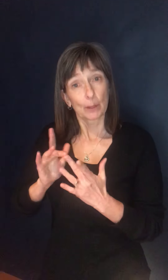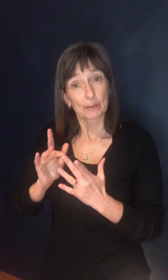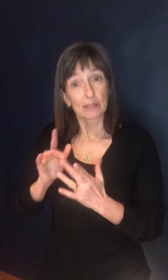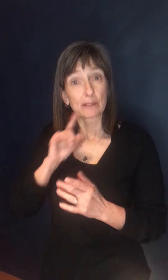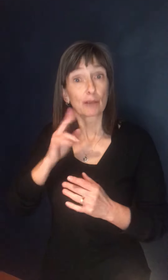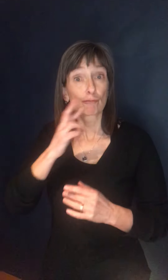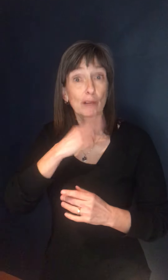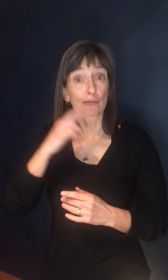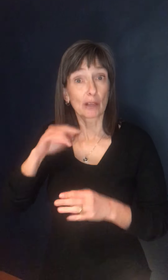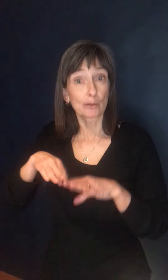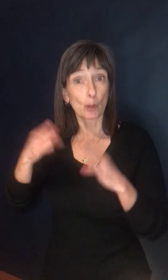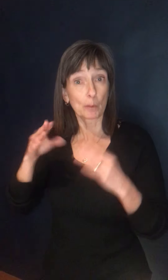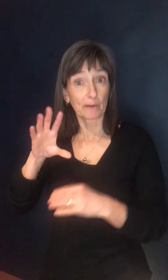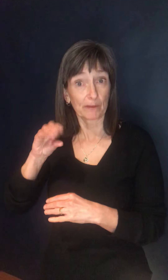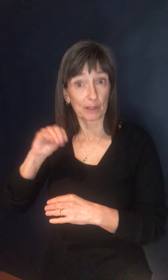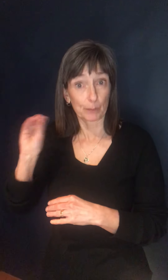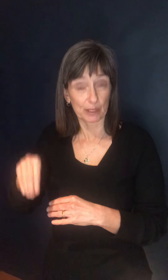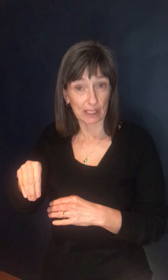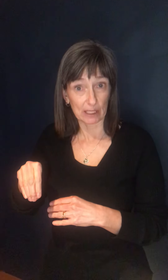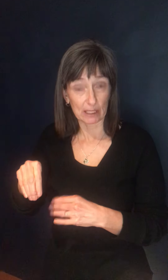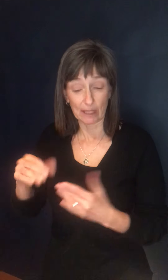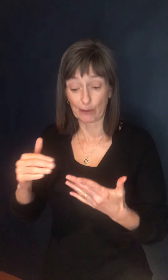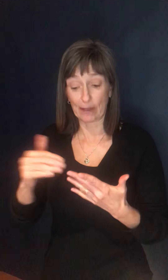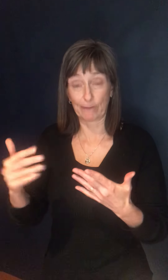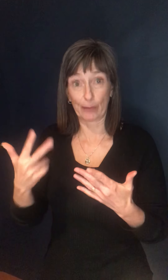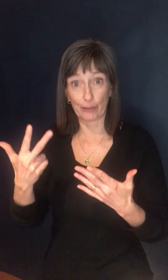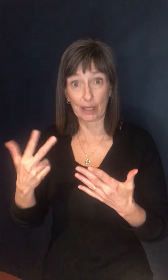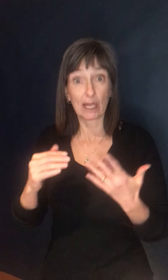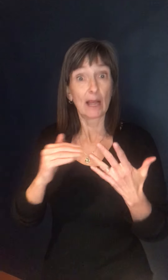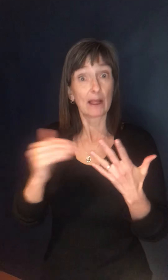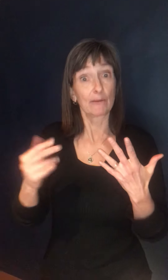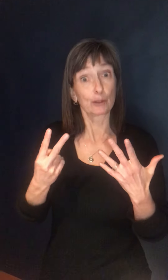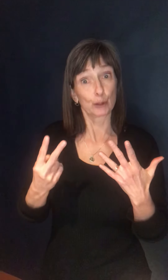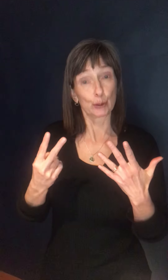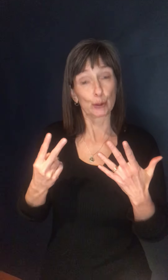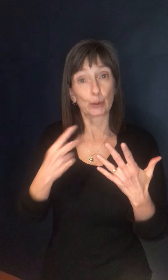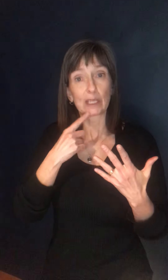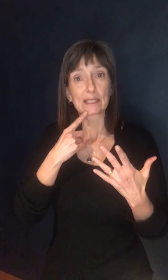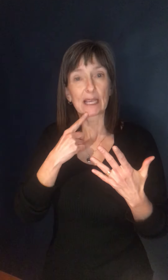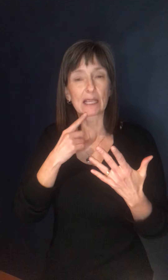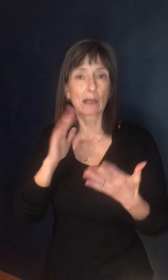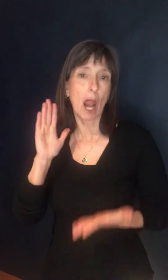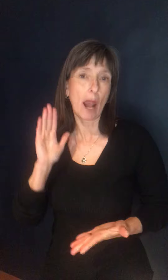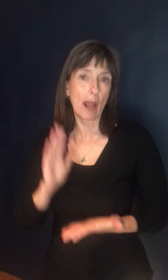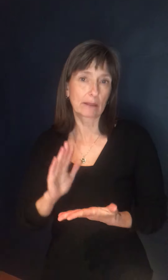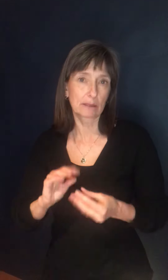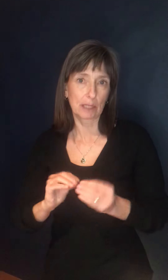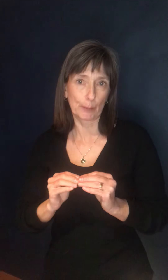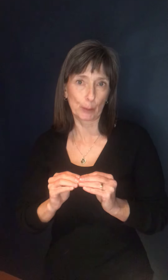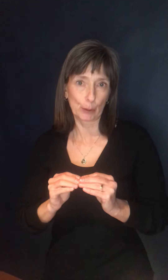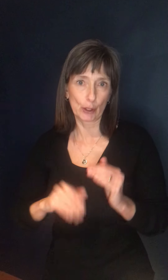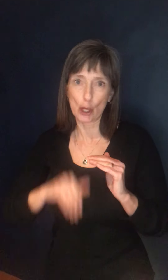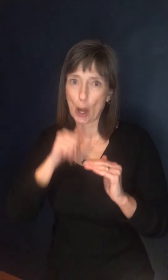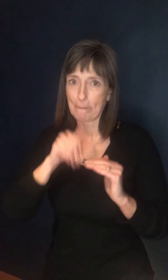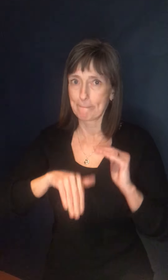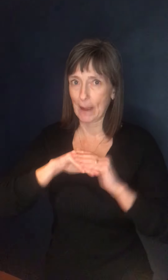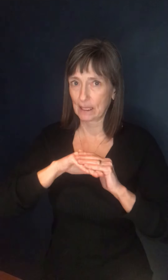capacity in Alert Level 3. But in Alert Level 2, it says they can open at reduced capacity. So I just, uh, want a little clarification for the